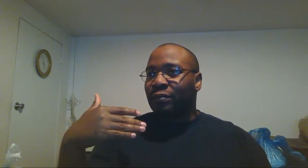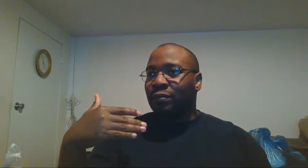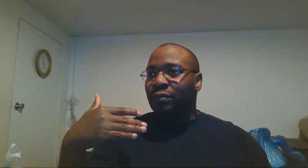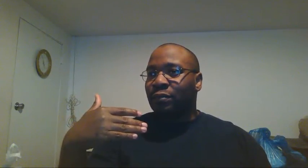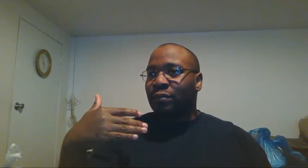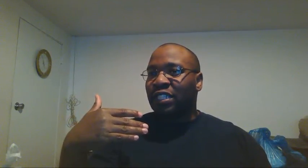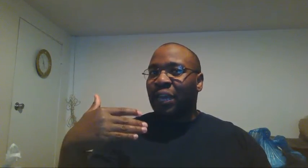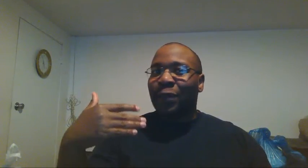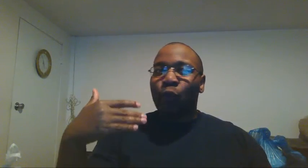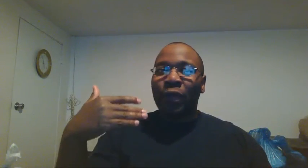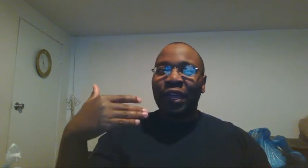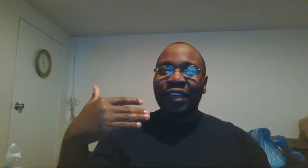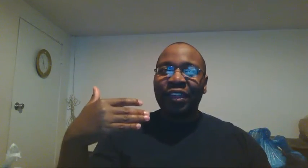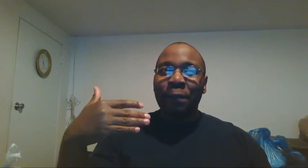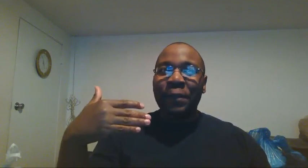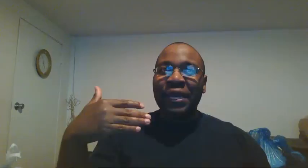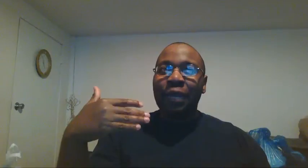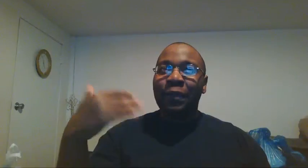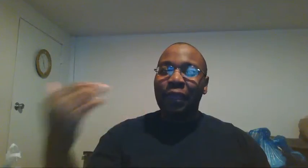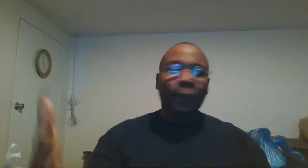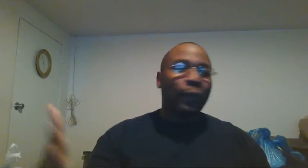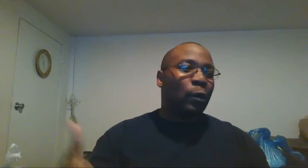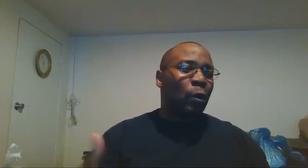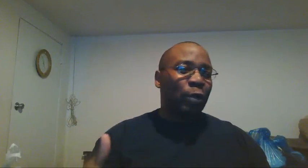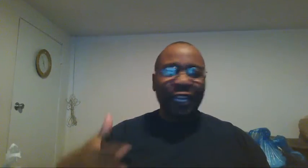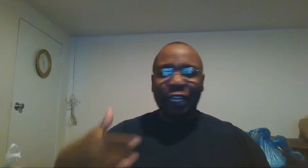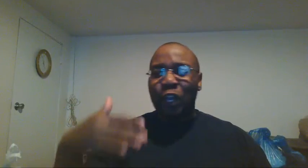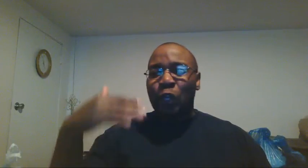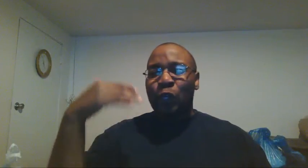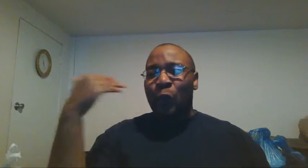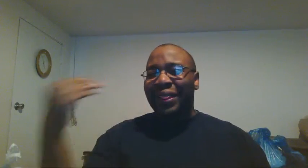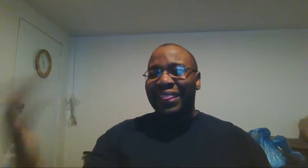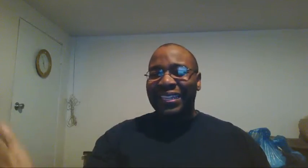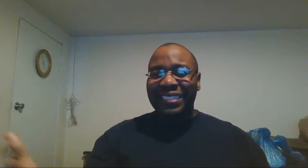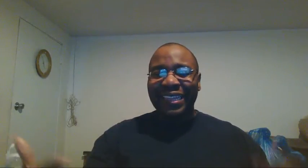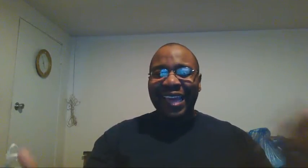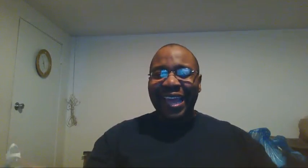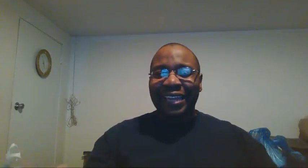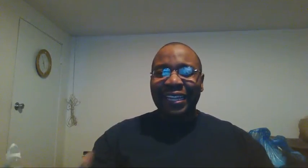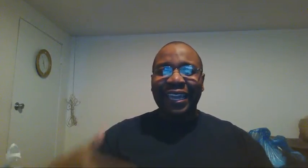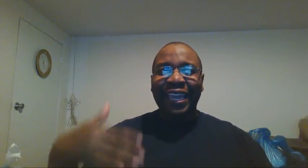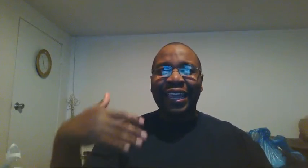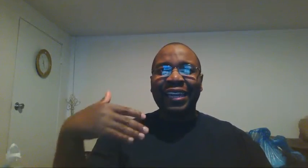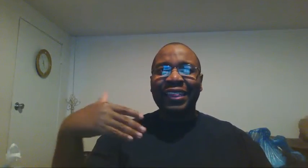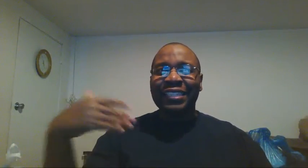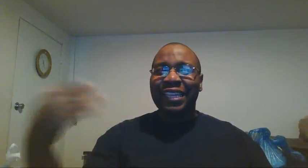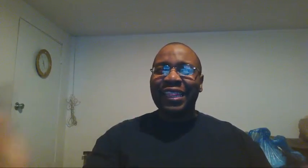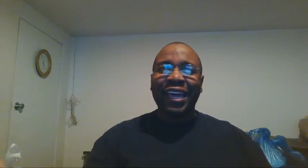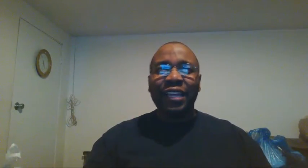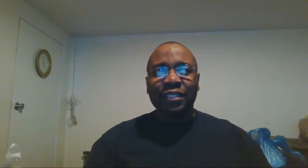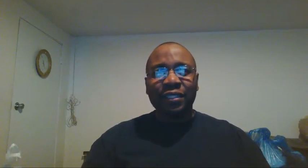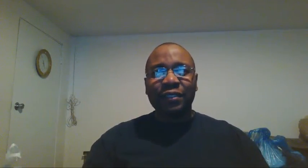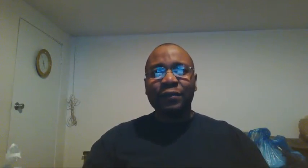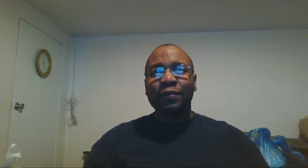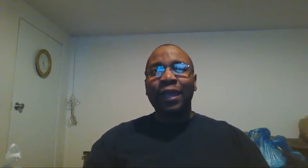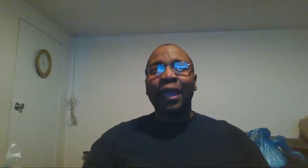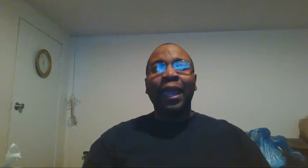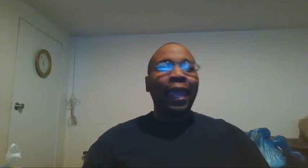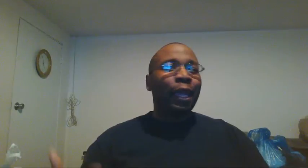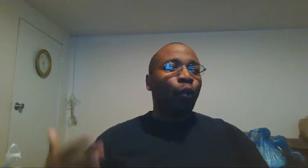sleeping with many people and doing this and that and this and that and what